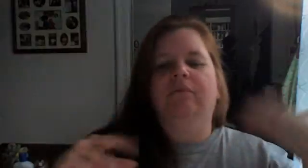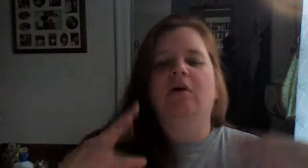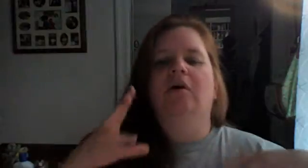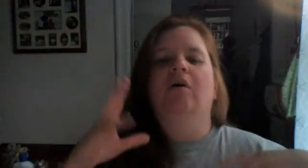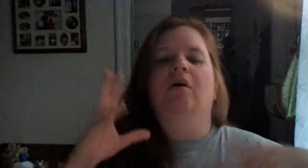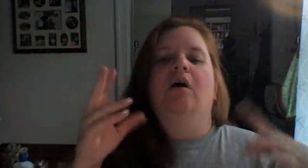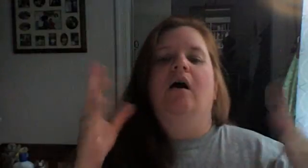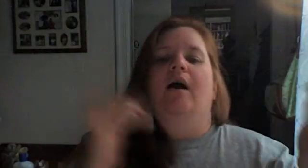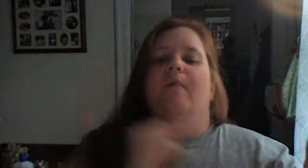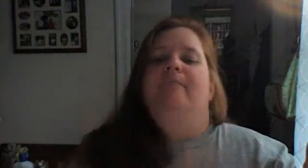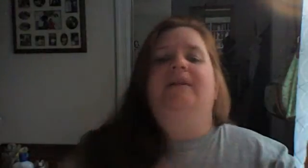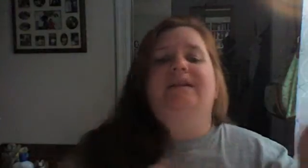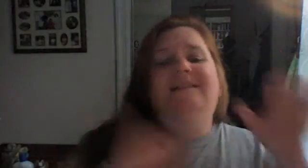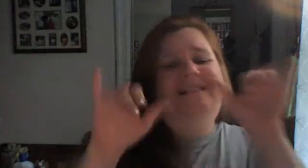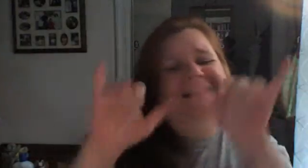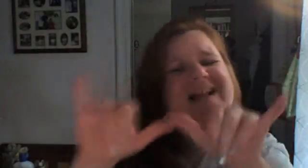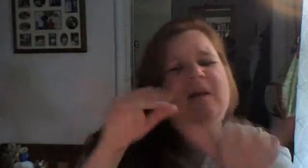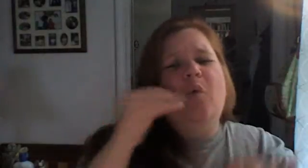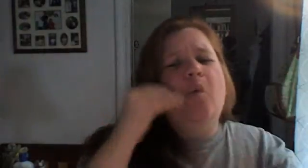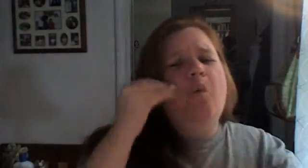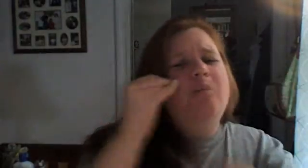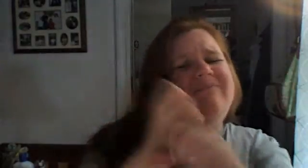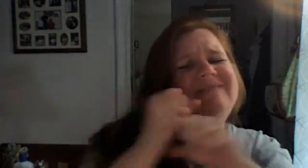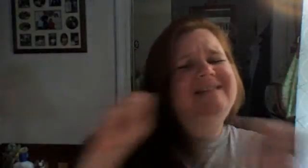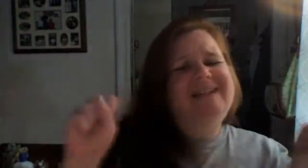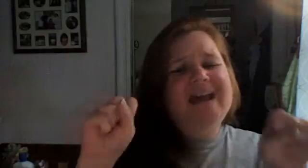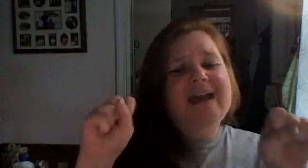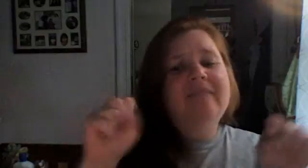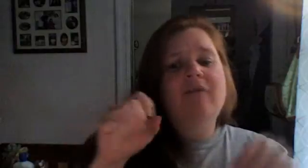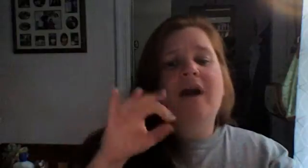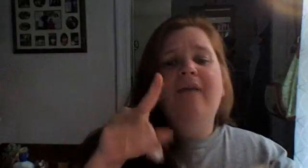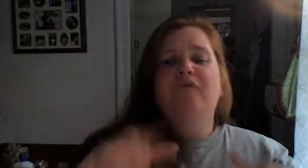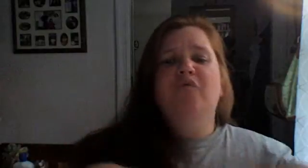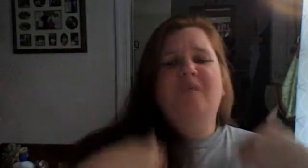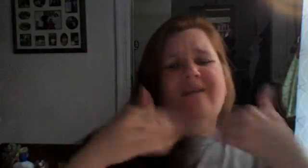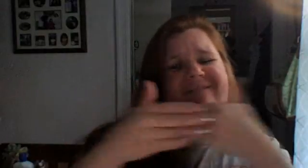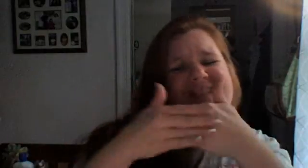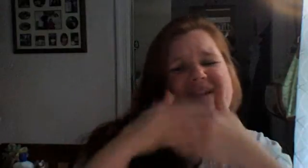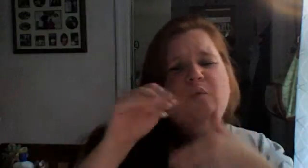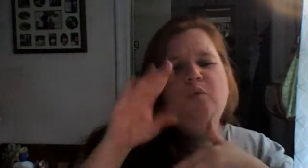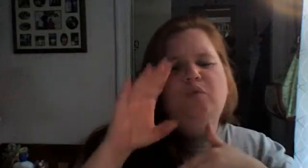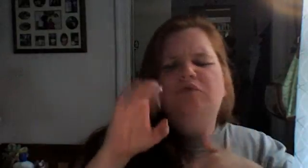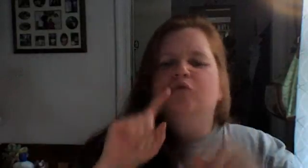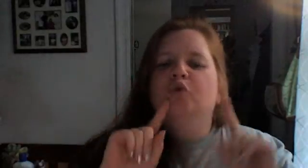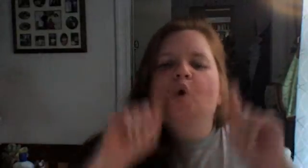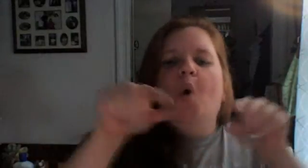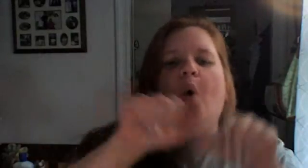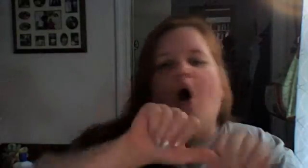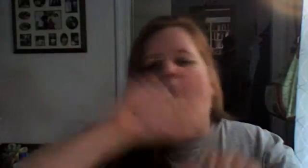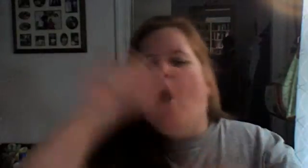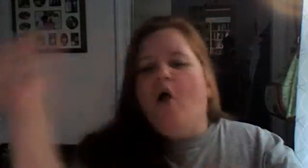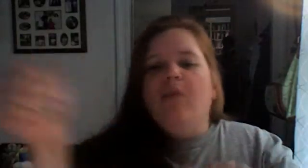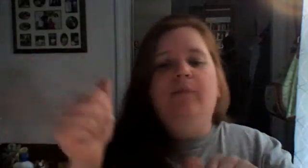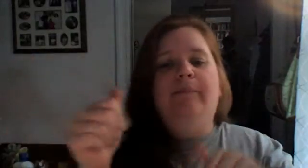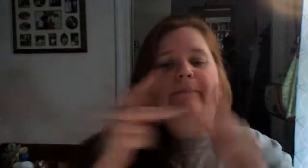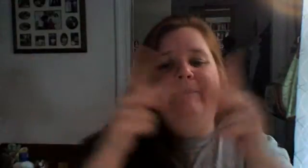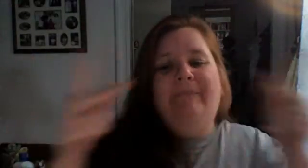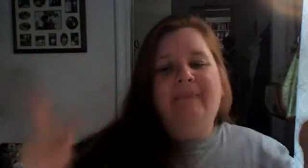not been published yet. It's 24-hour. But some journalists have got their hands on their head. I'm crying. storm of a couple of hours can always be